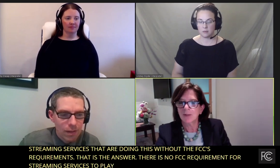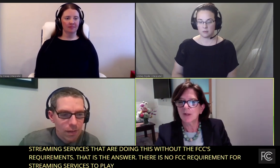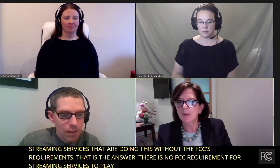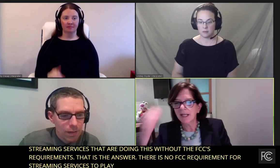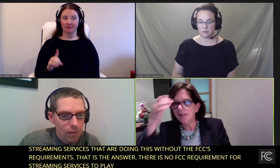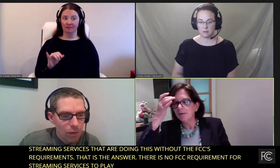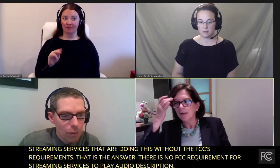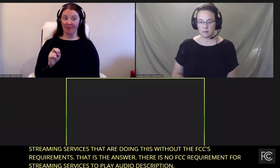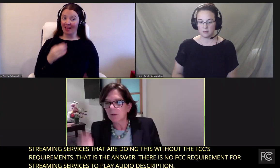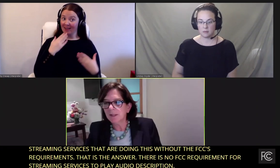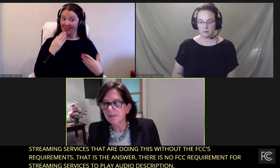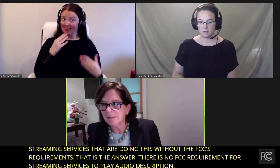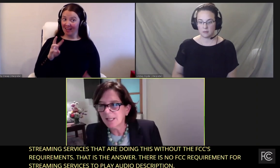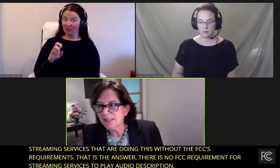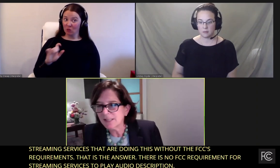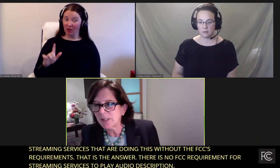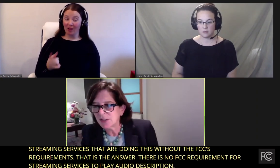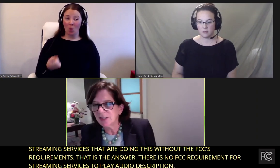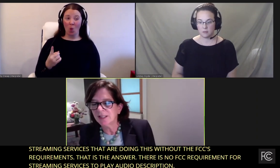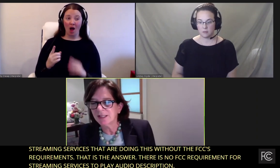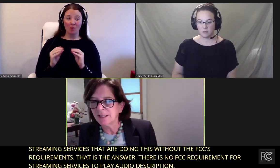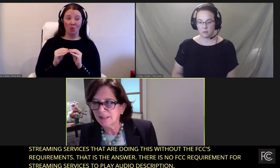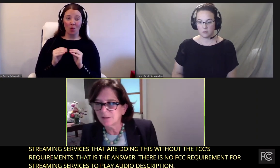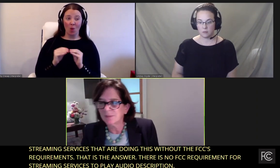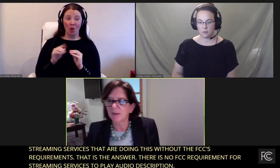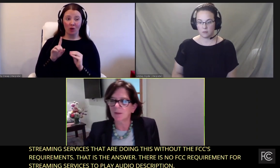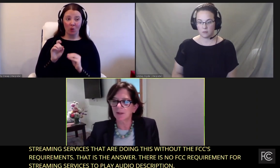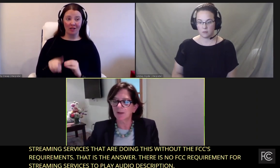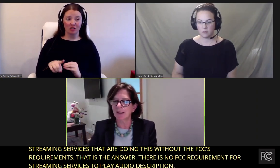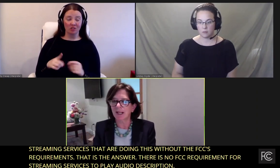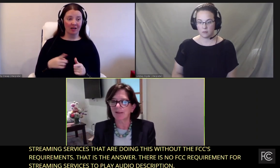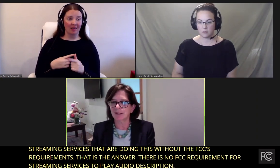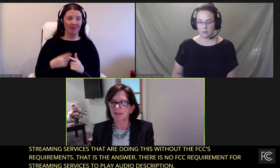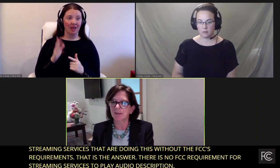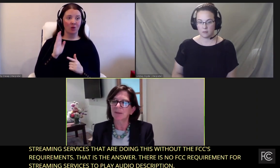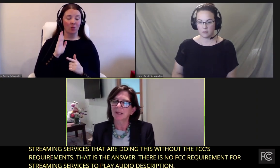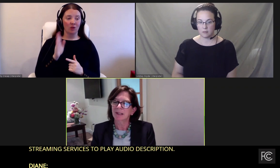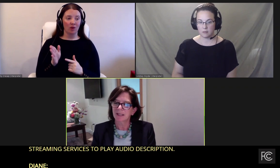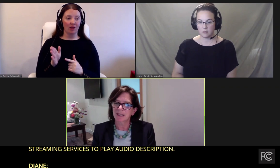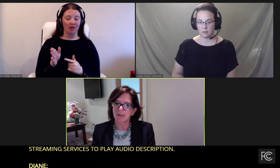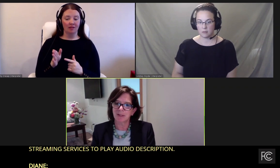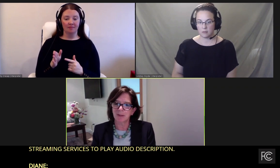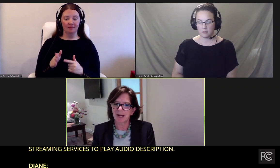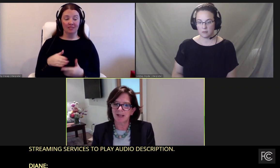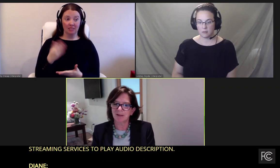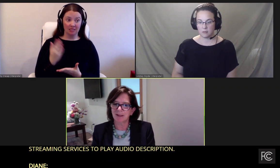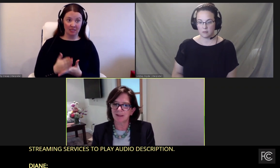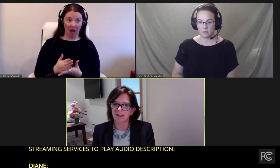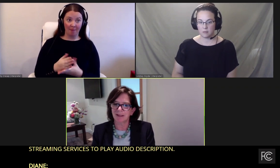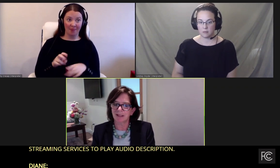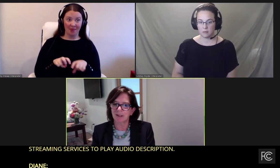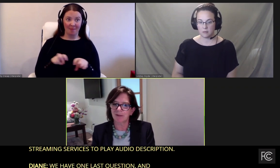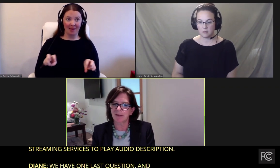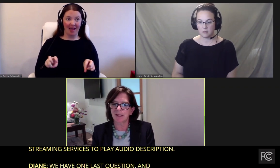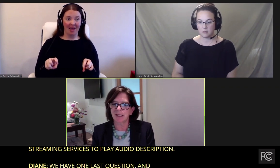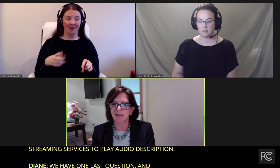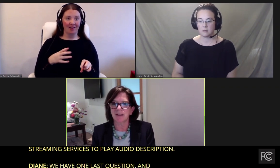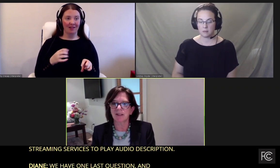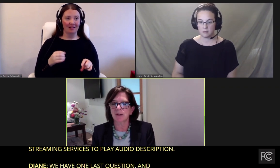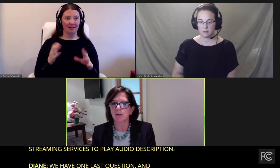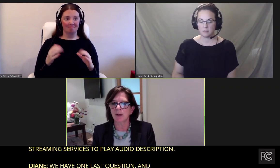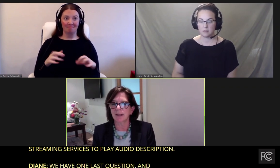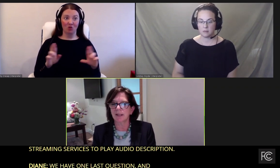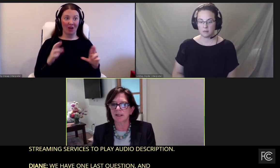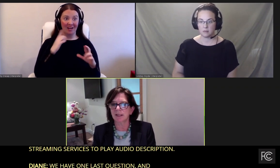Thanks. Well, we have one last question. And then we're going to have to stop this panel and get ready for the